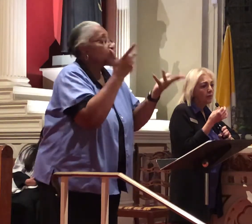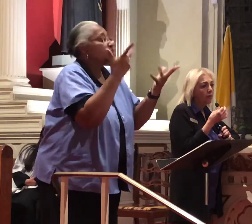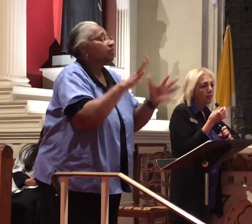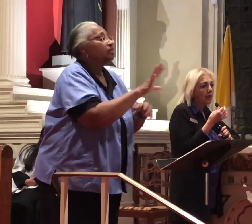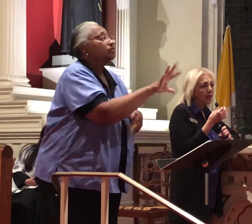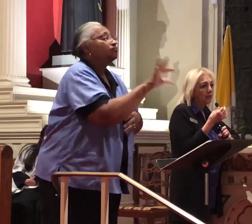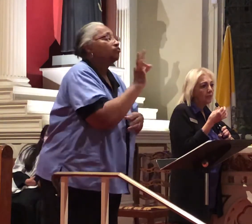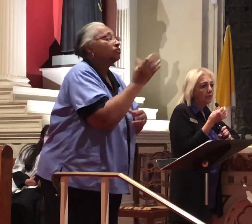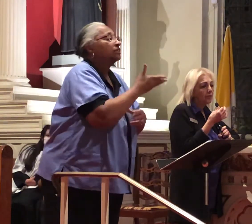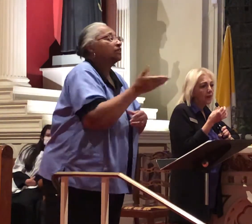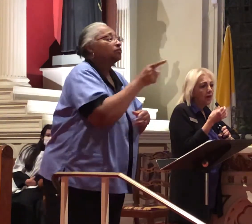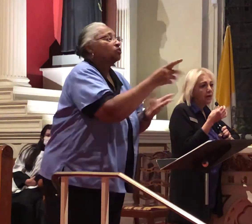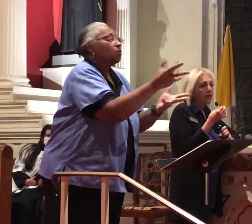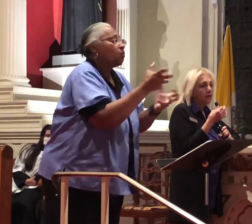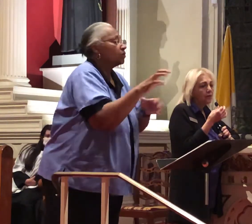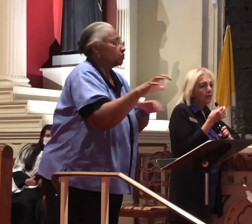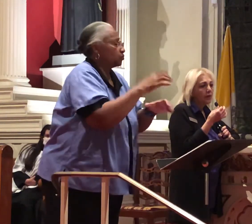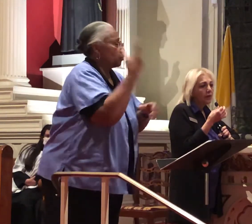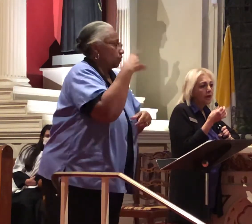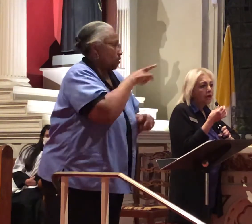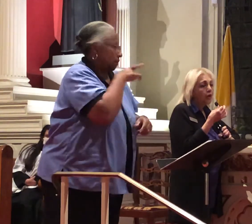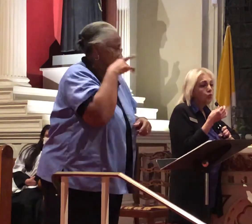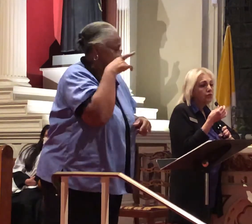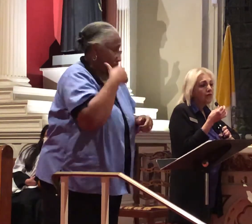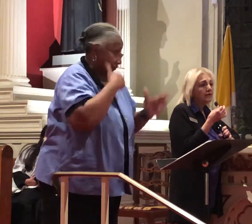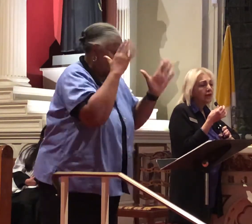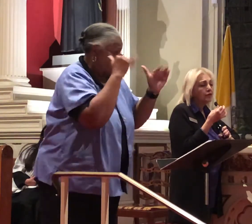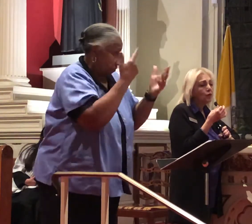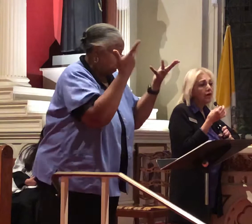what you want to do for this Lent